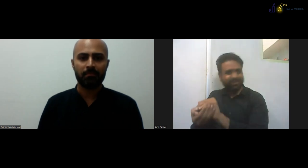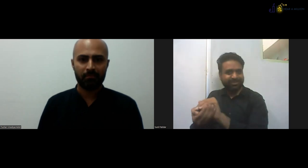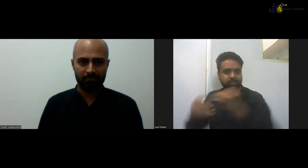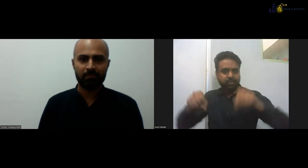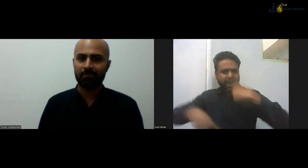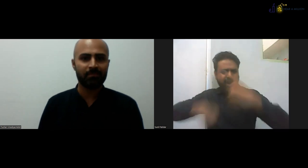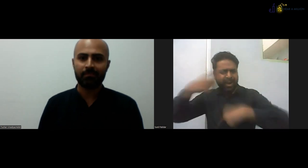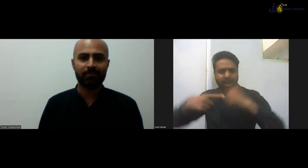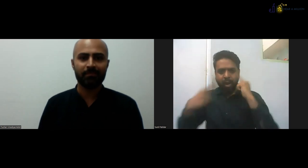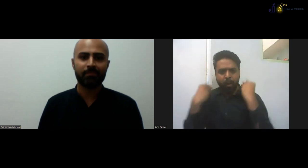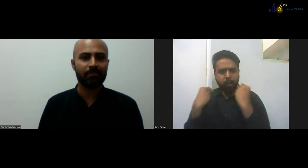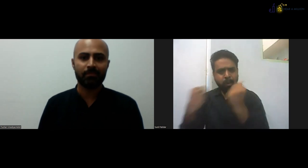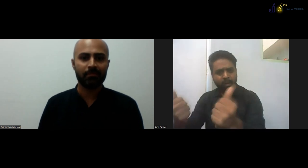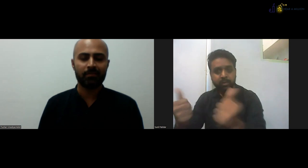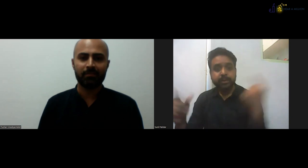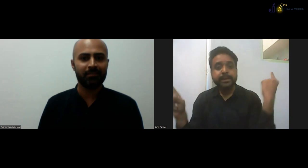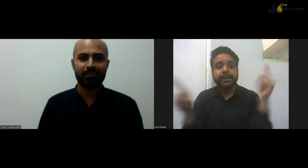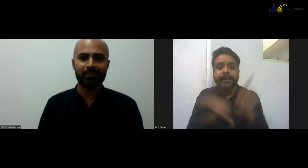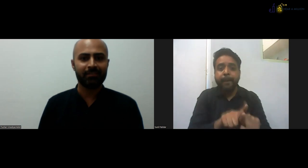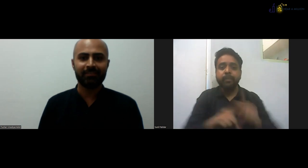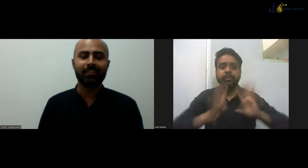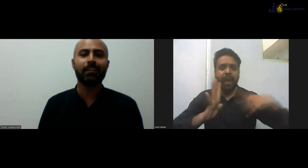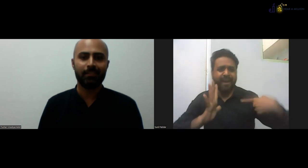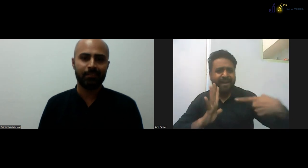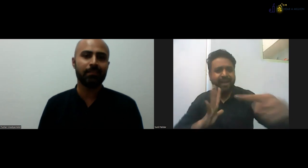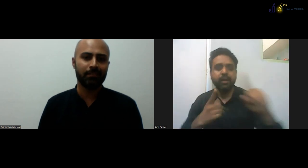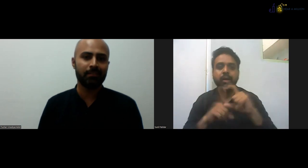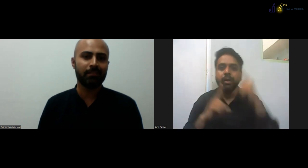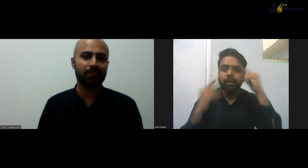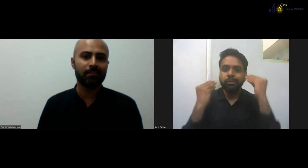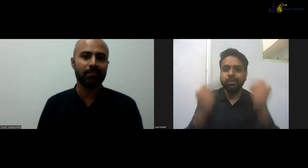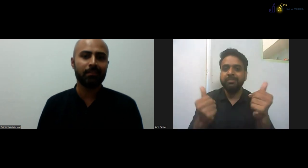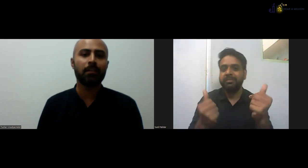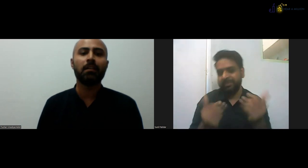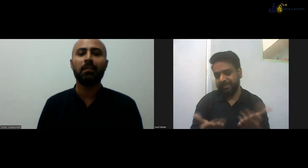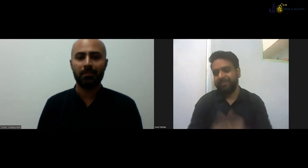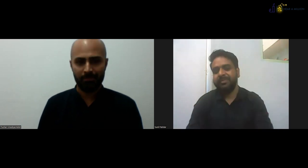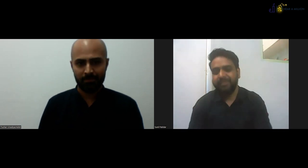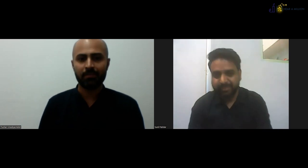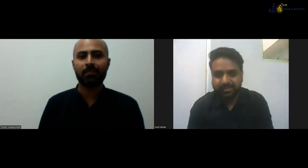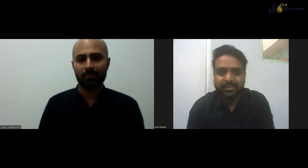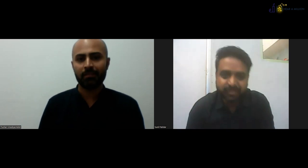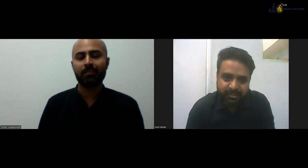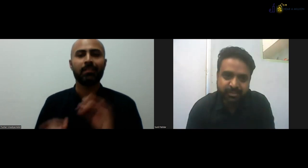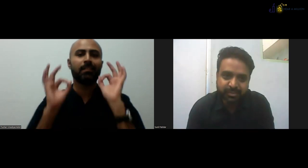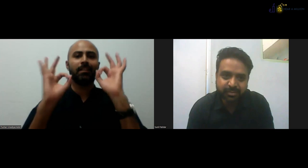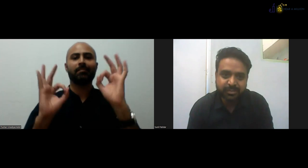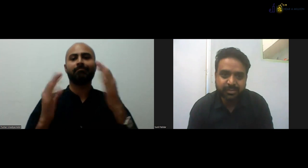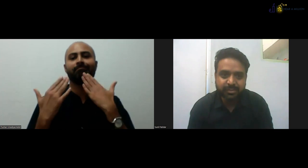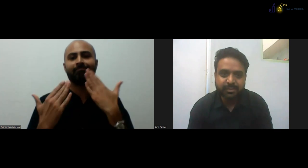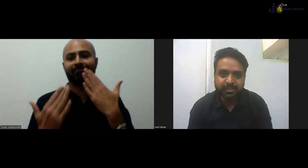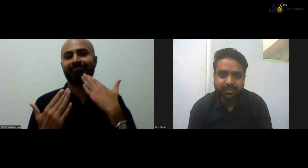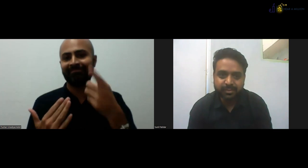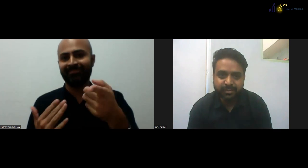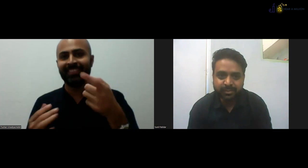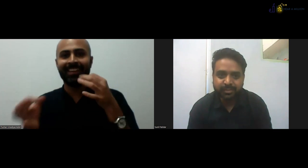sharing the doubts. It's the same with a, with a motor vehicle, with a bike. If you don't use it, it gets bad. If you use